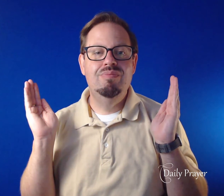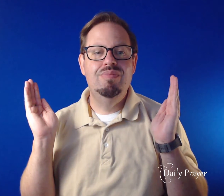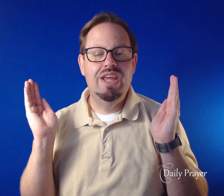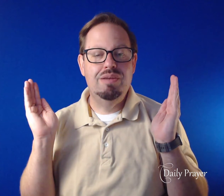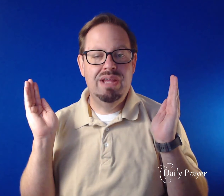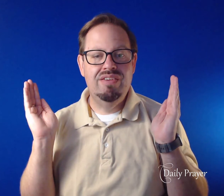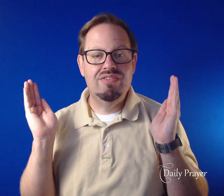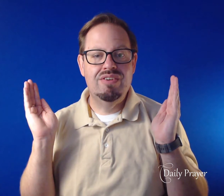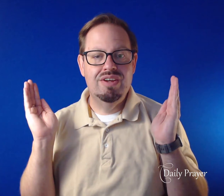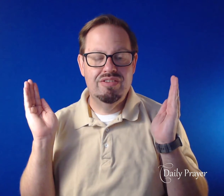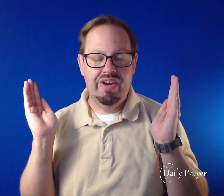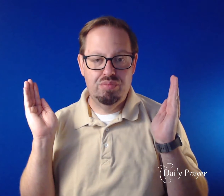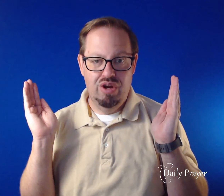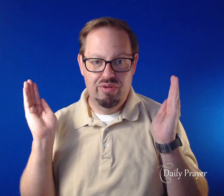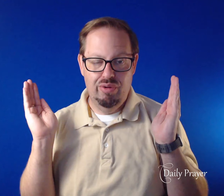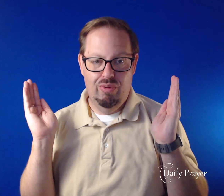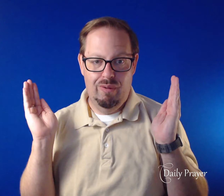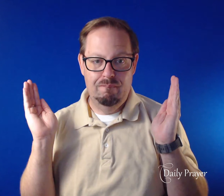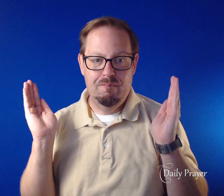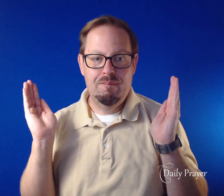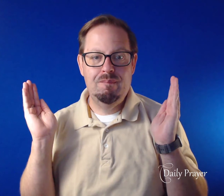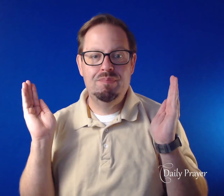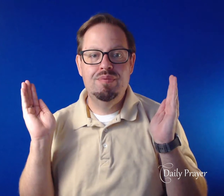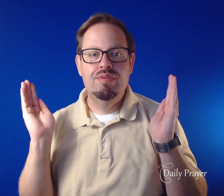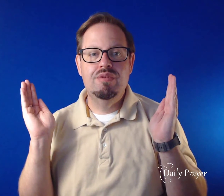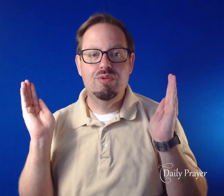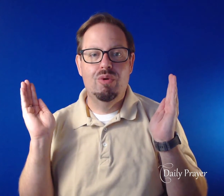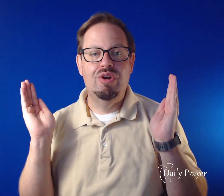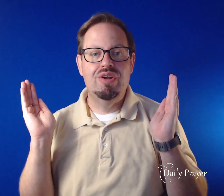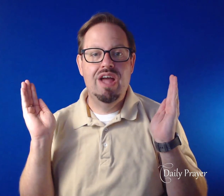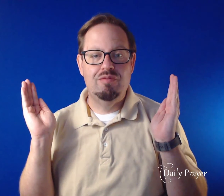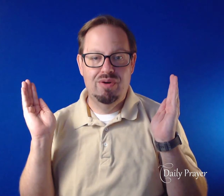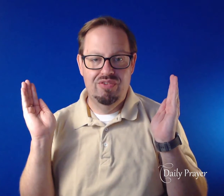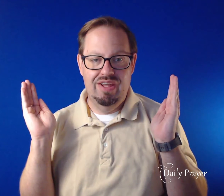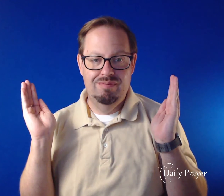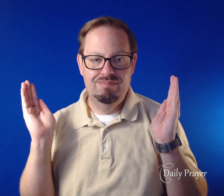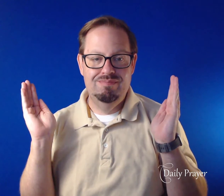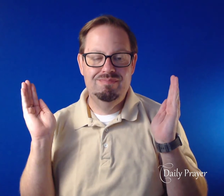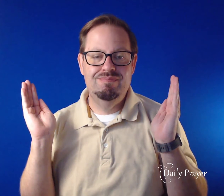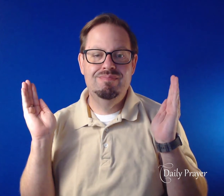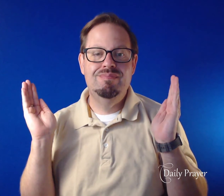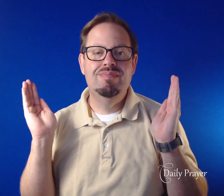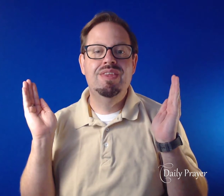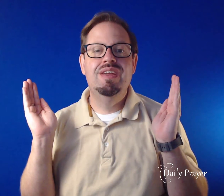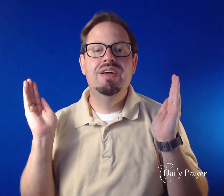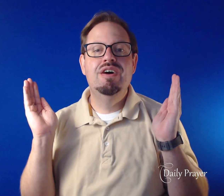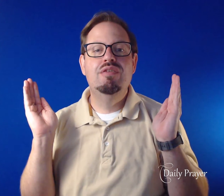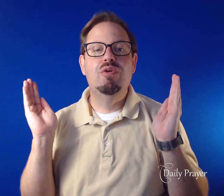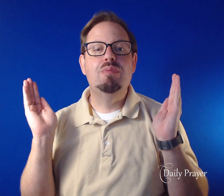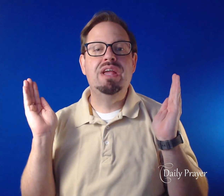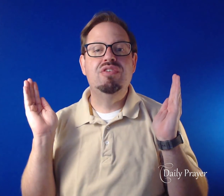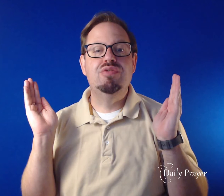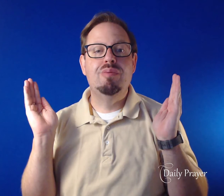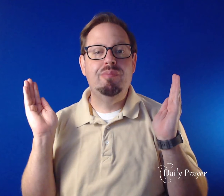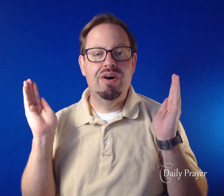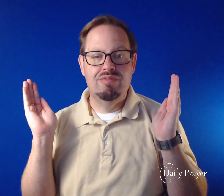In peace, let us pray to the Lord. Lord, have mercy. For the peace from above,